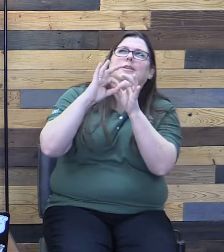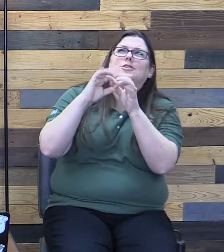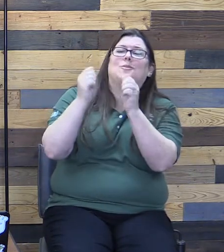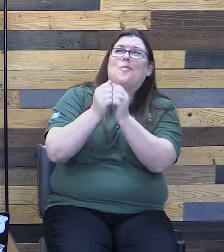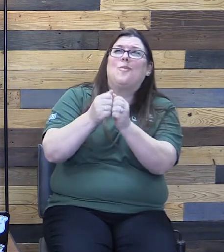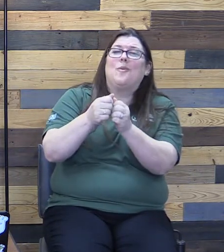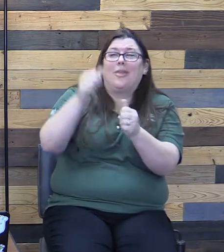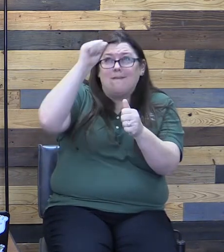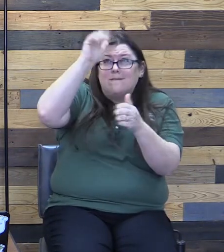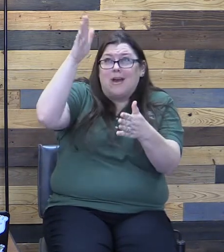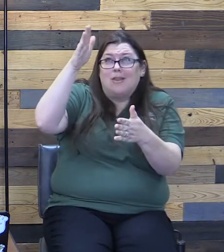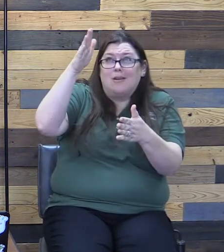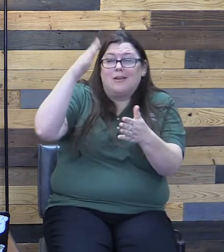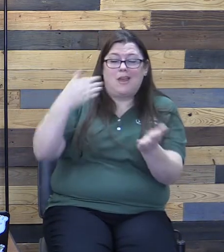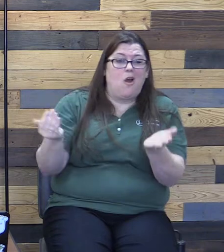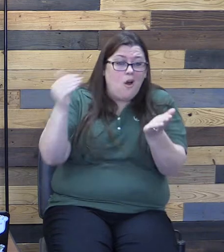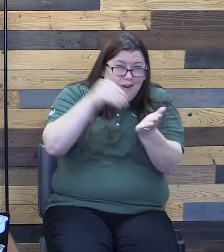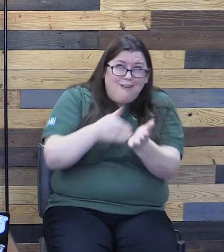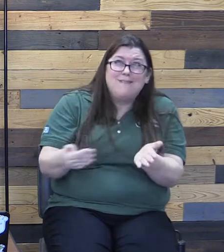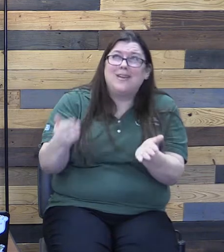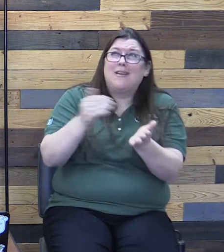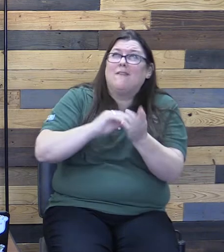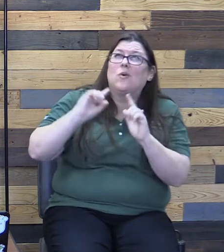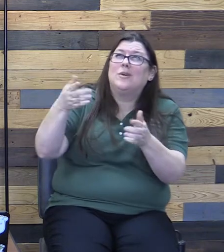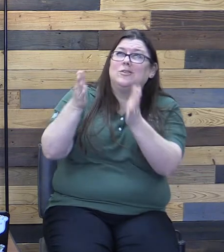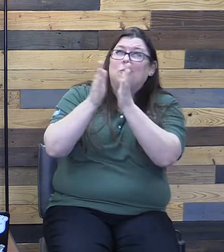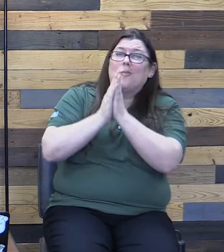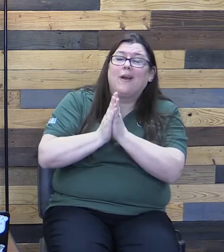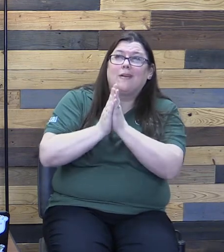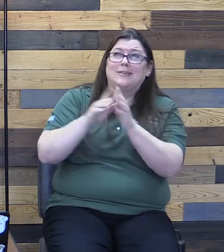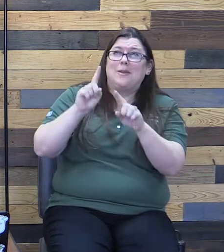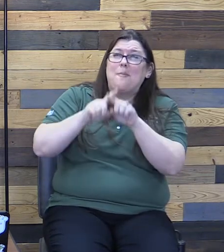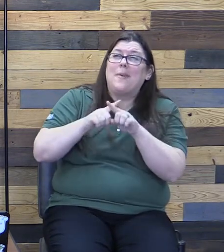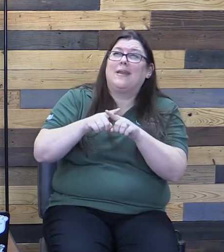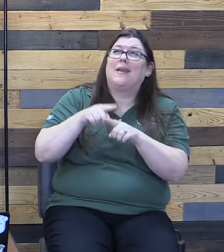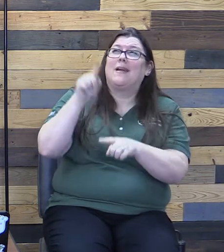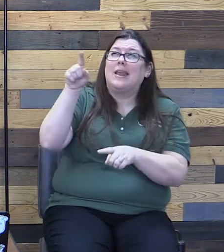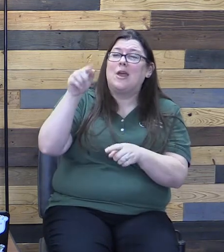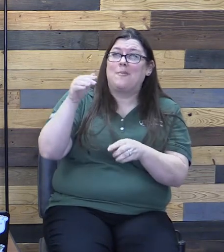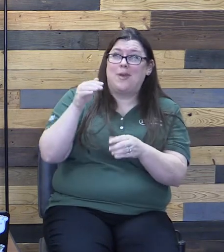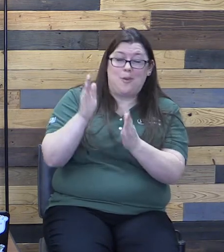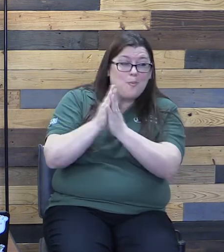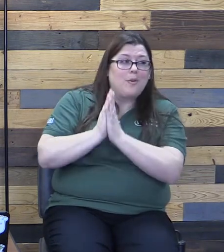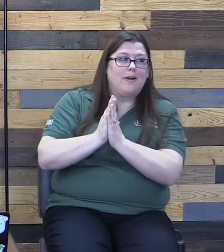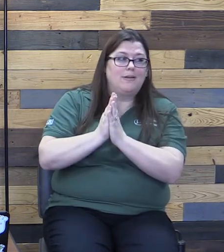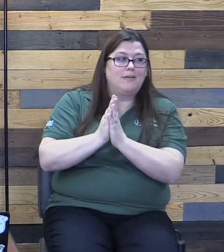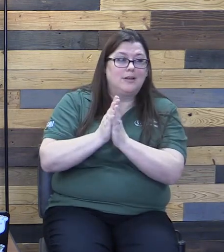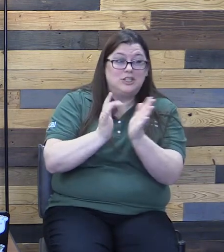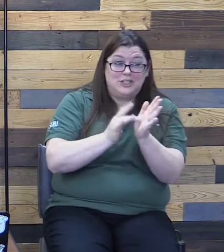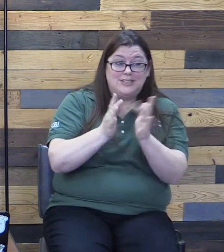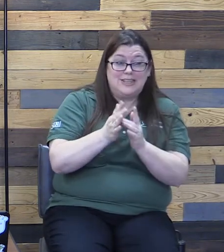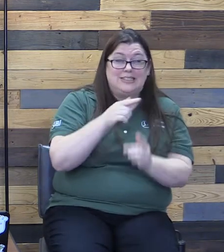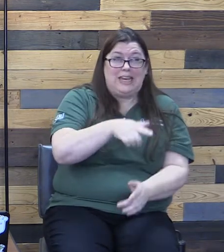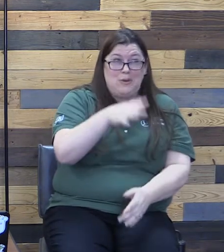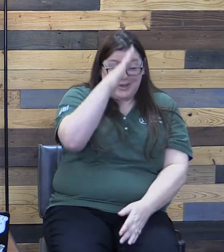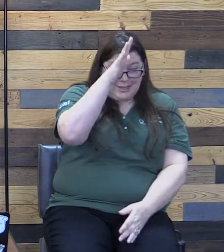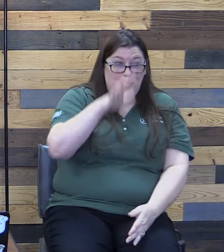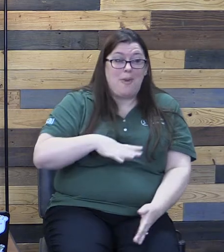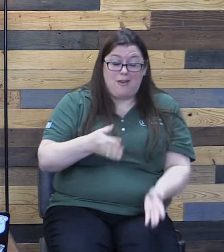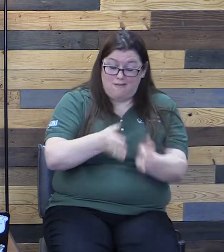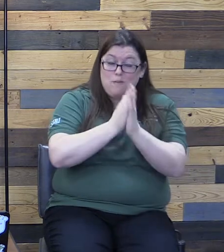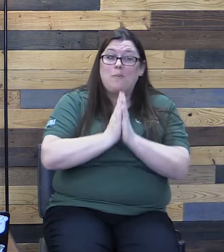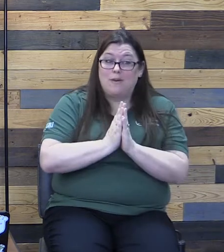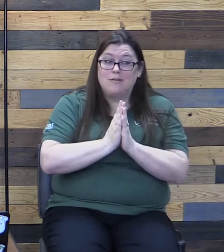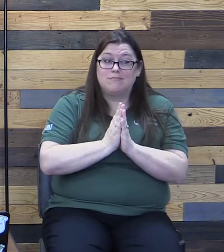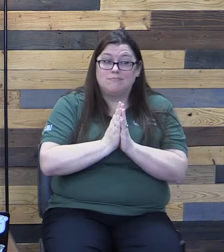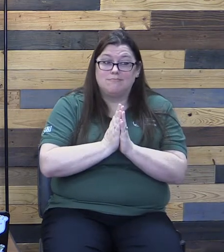prayer. He depended on his Father in prayer. So, Jesus was a man of prayer. That's the example he